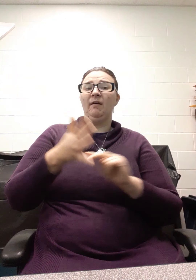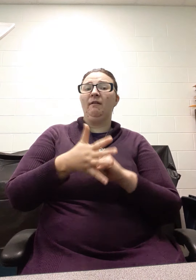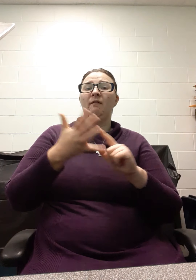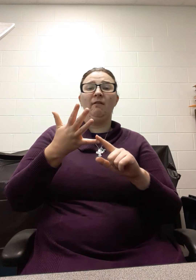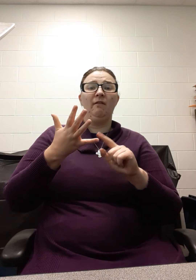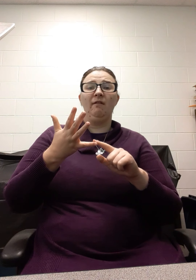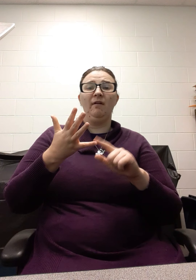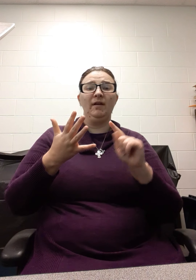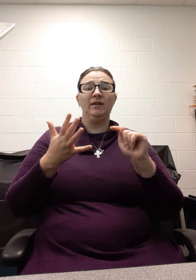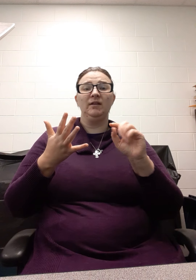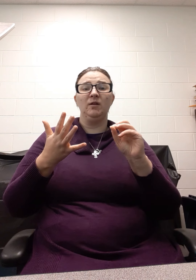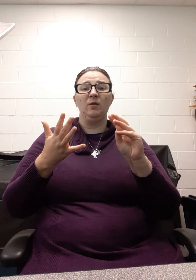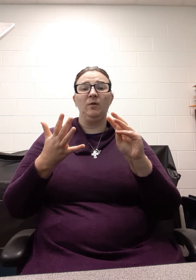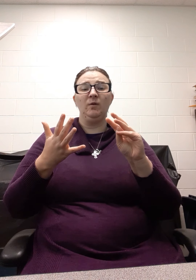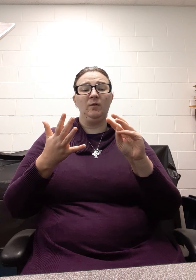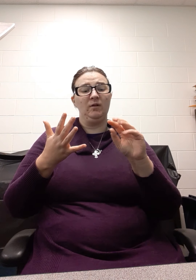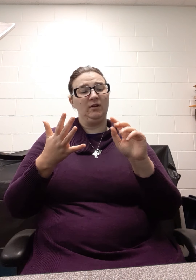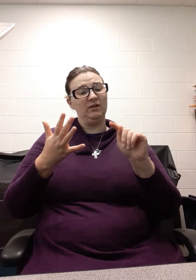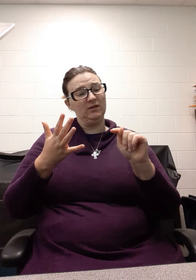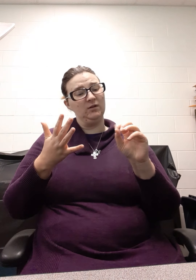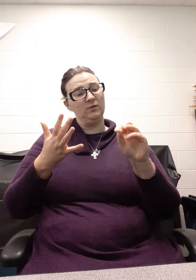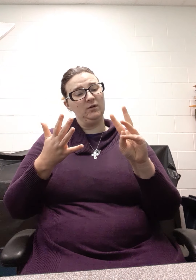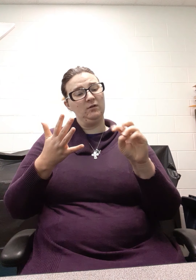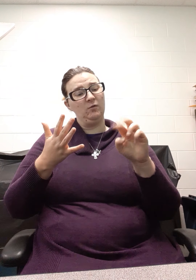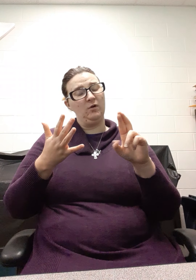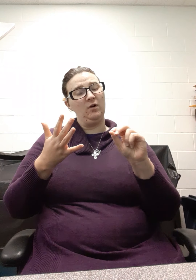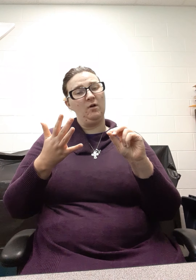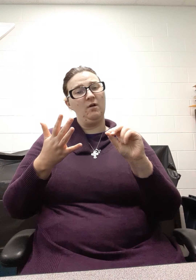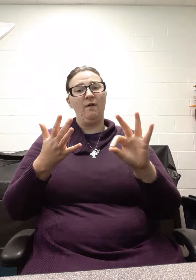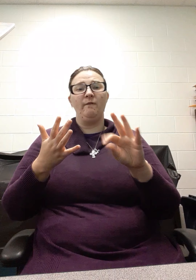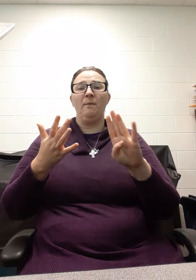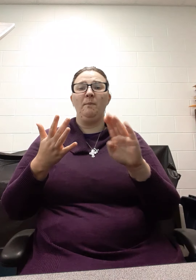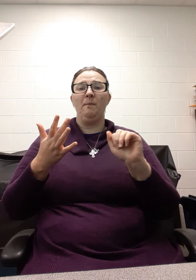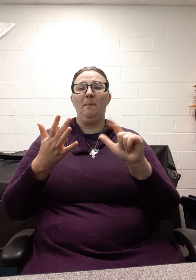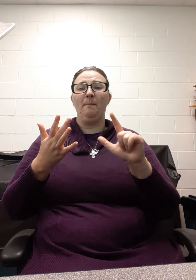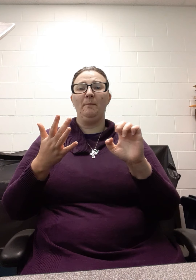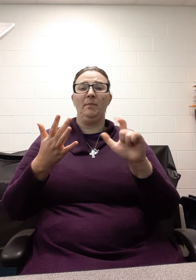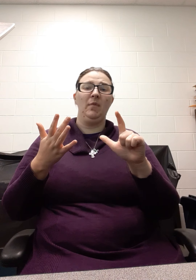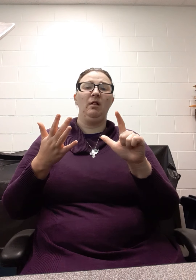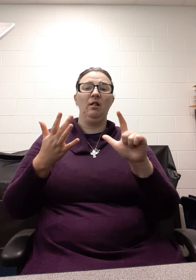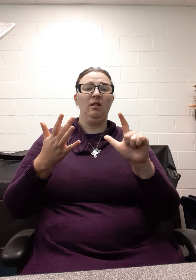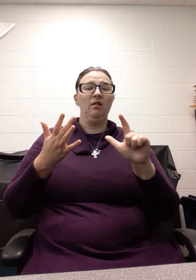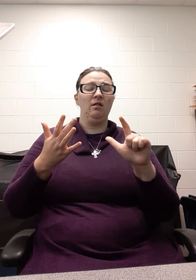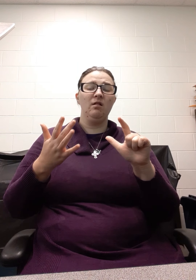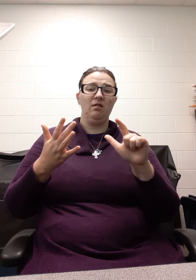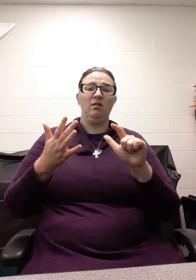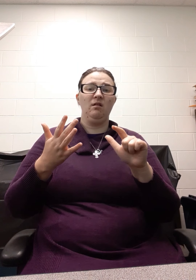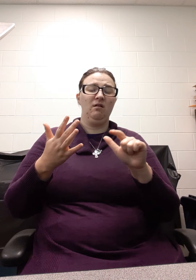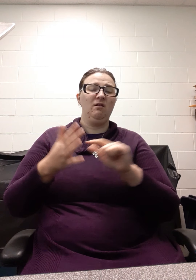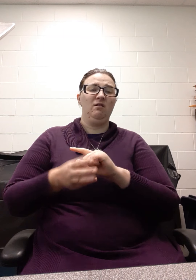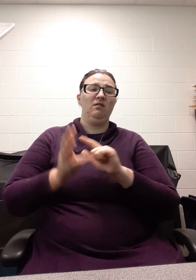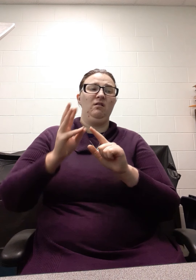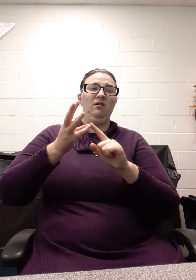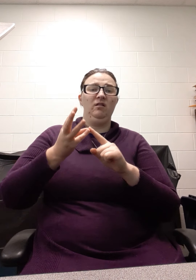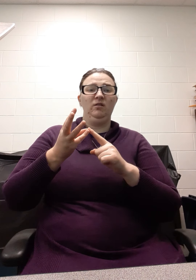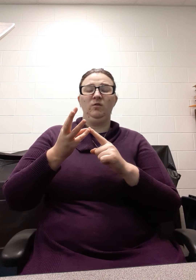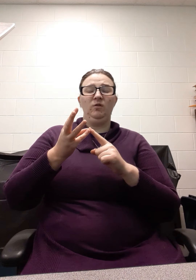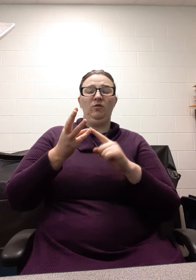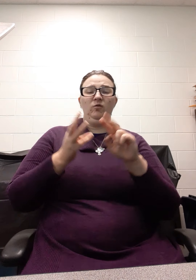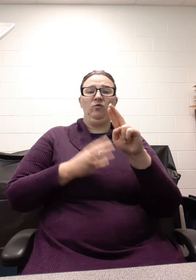get to an exhibit that discusses and presents the rainbow. It's called the Rainbow Covenant, which is really